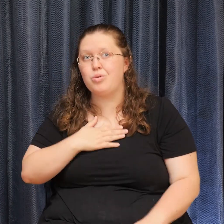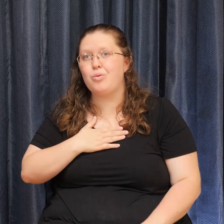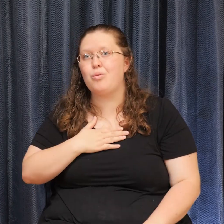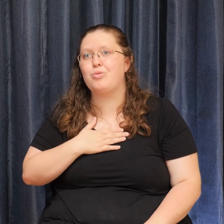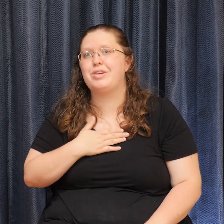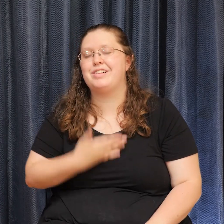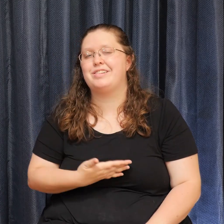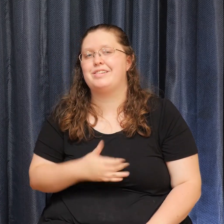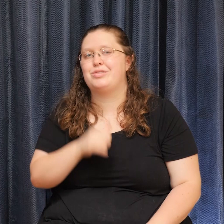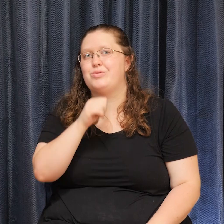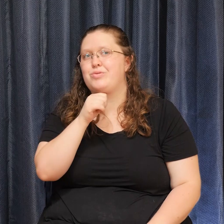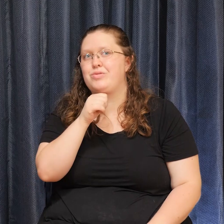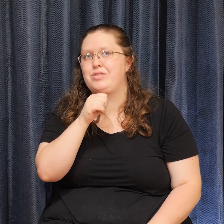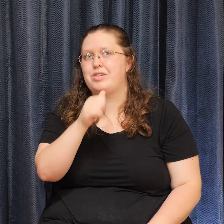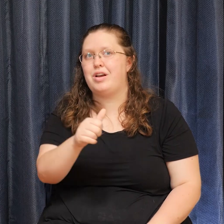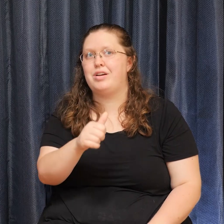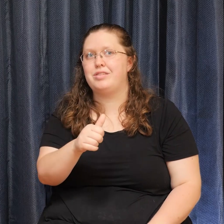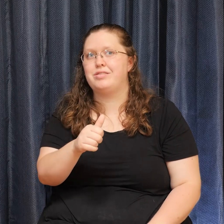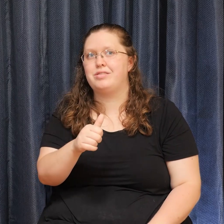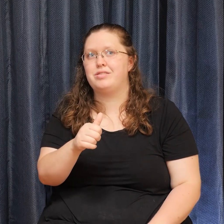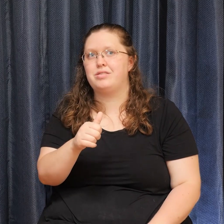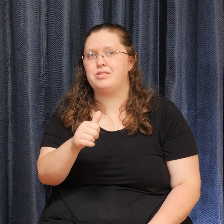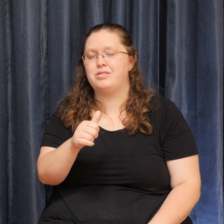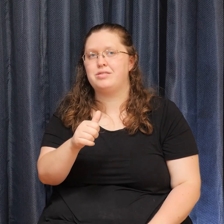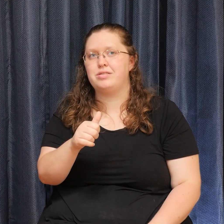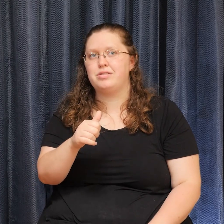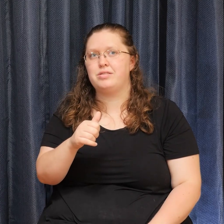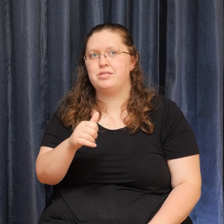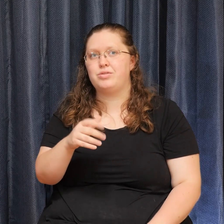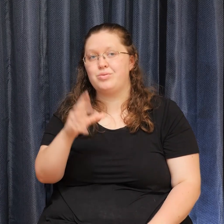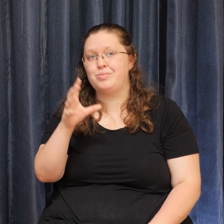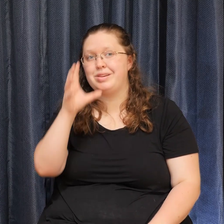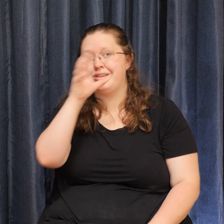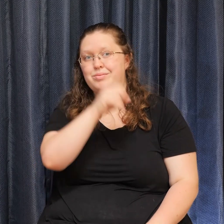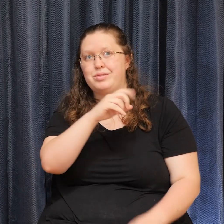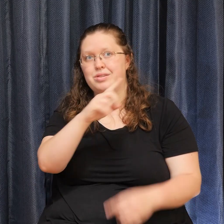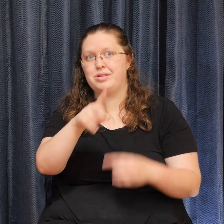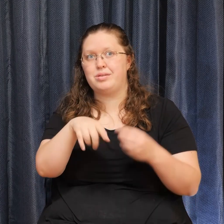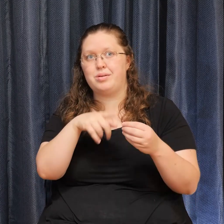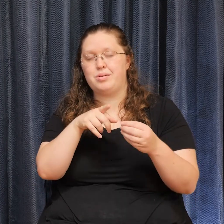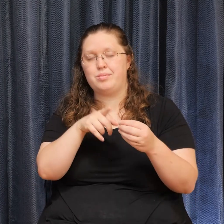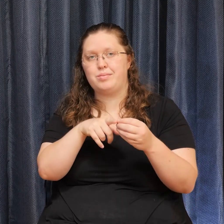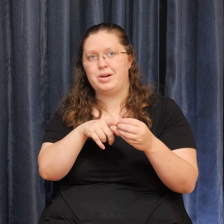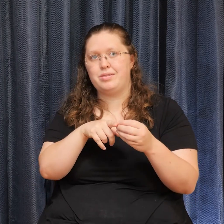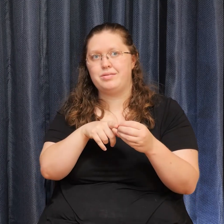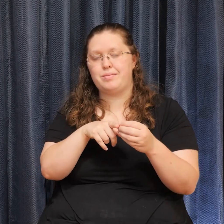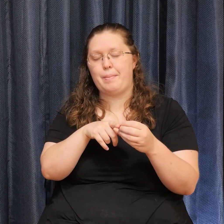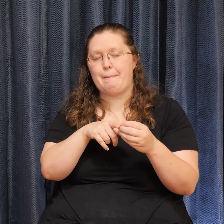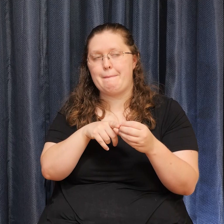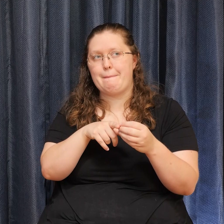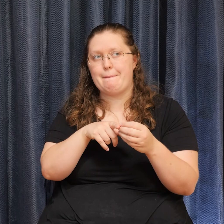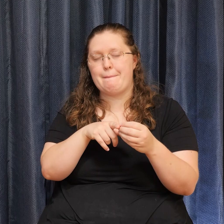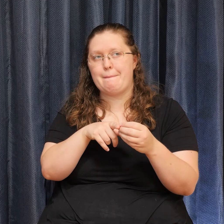Willingness On their part To make an assumption About you Are you willing To not take it Personally